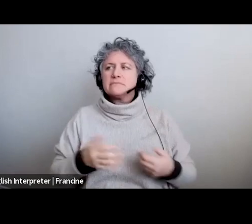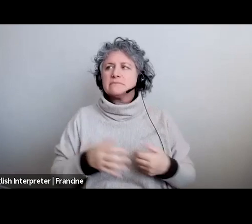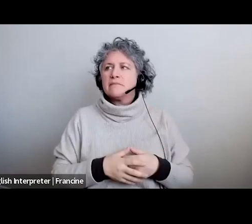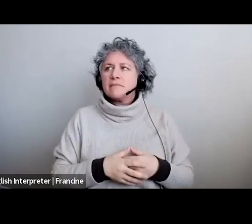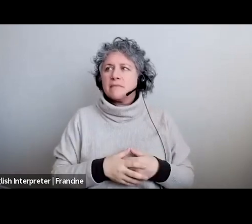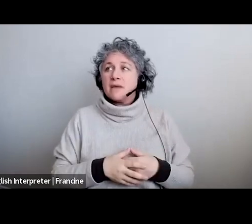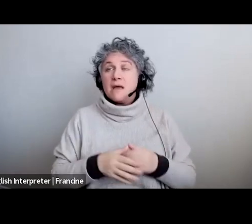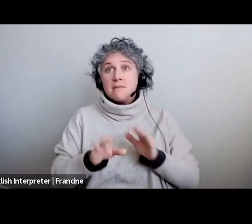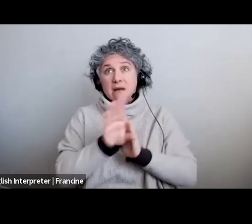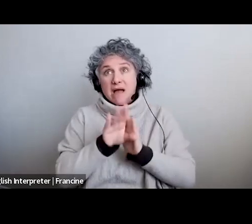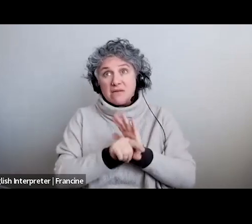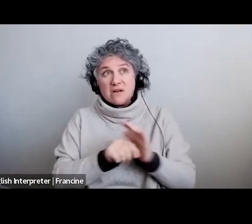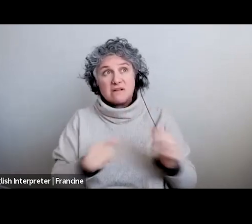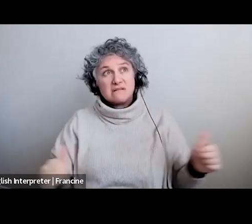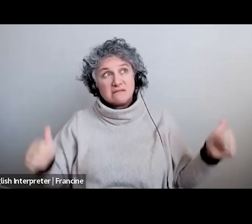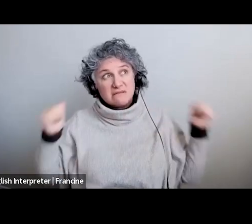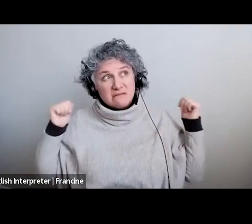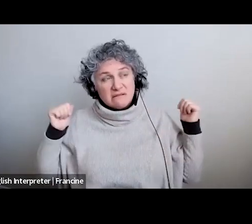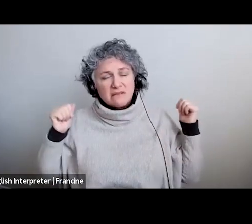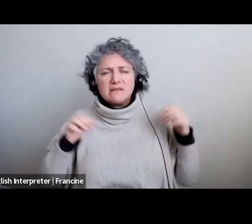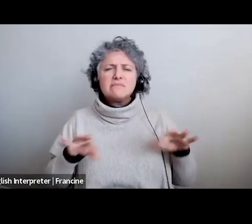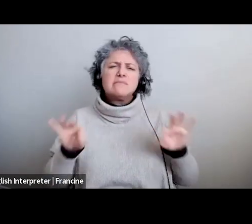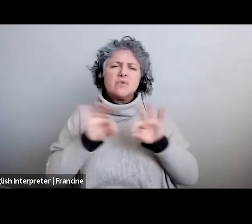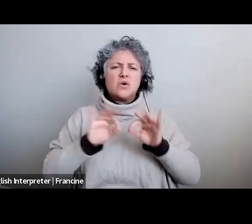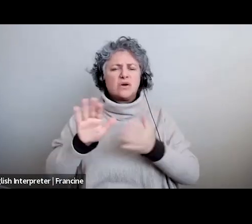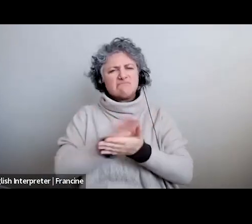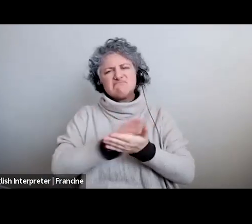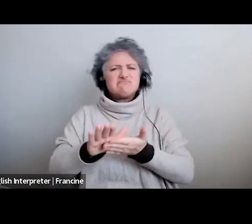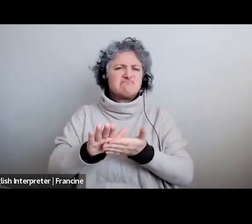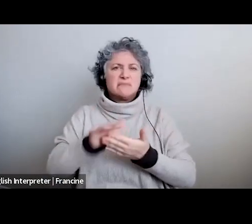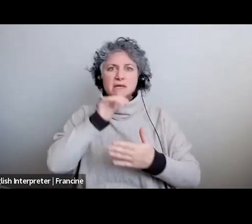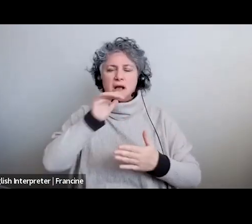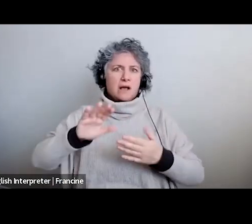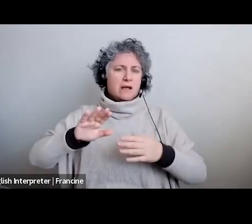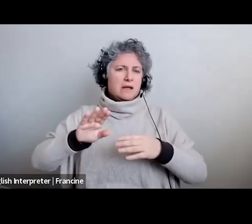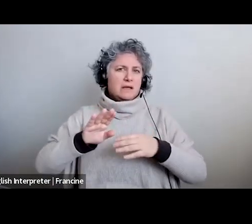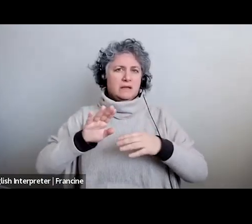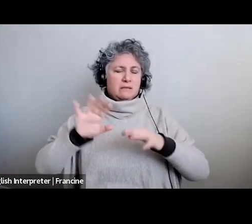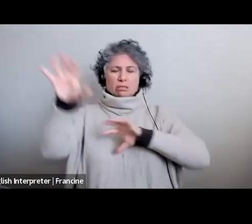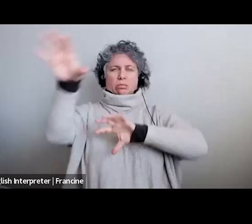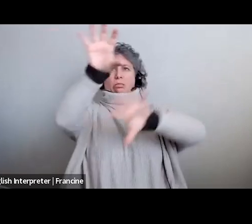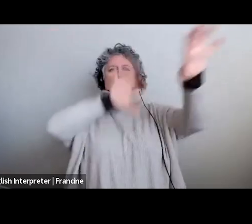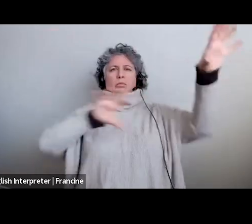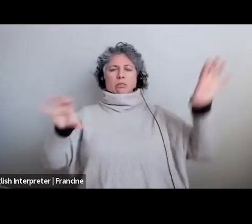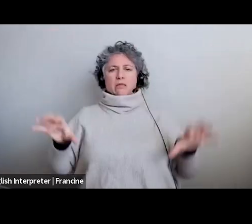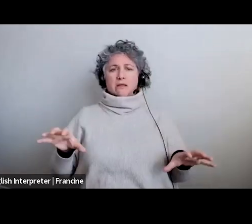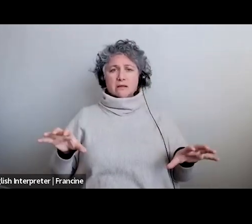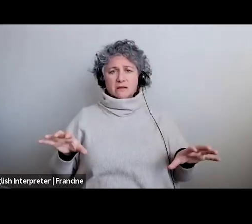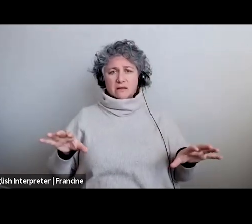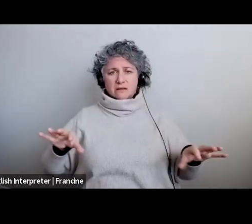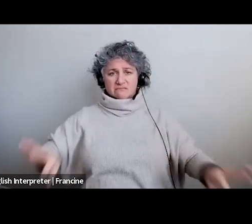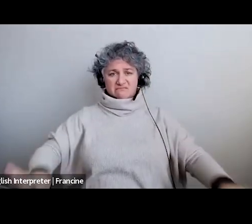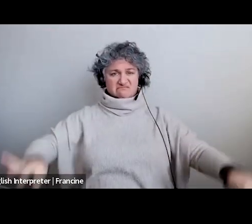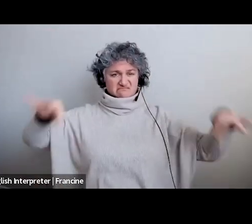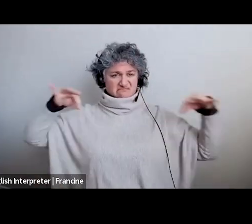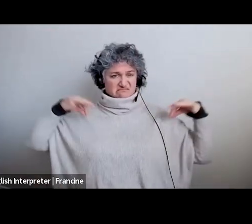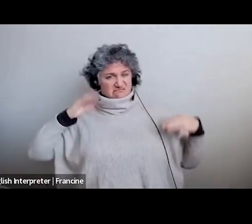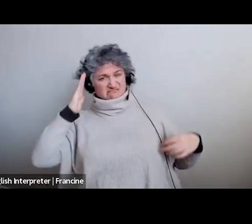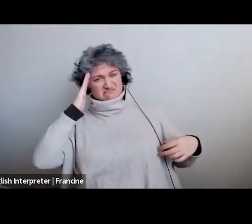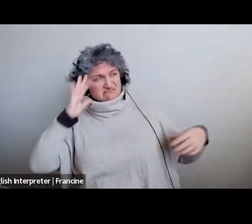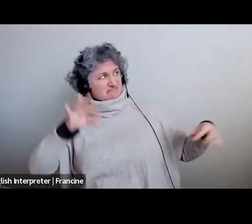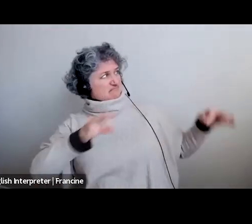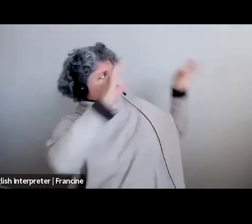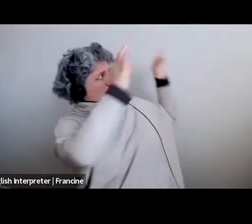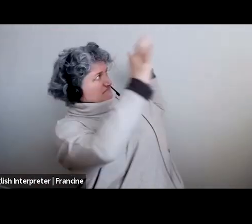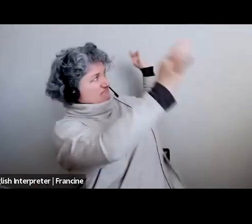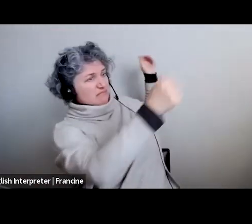backdrop it's helpful if it's not too busy so you know we just we just tack up a sheet and that's what i've suggested even to